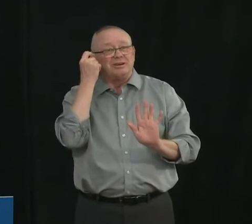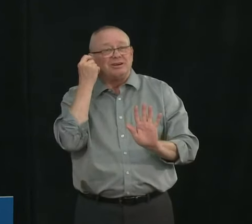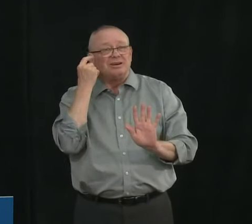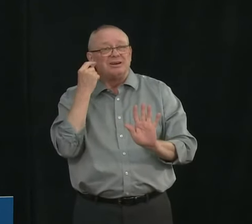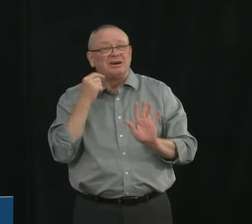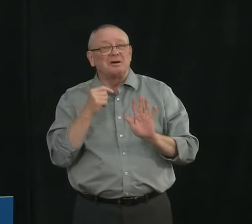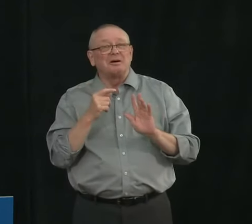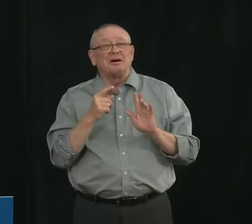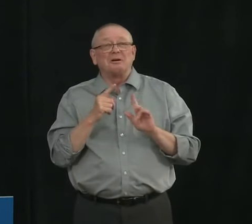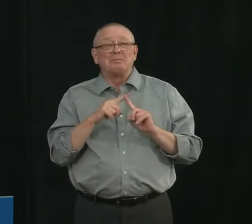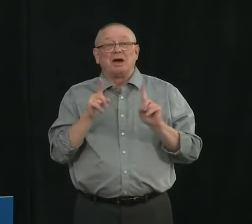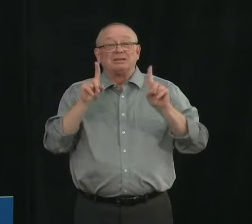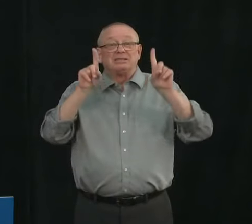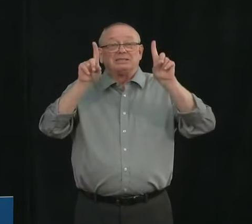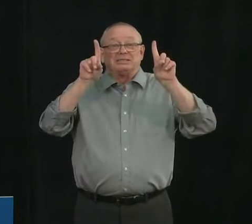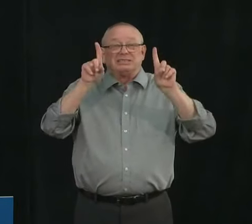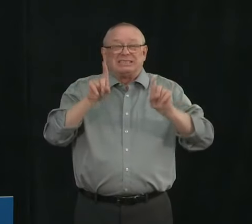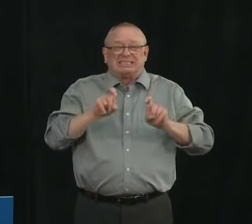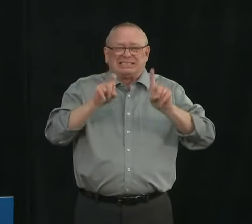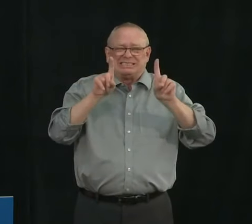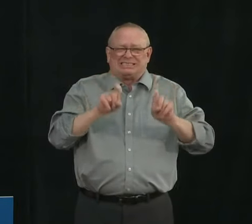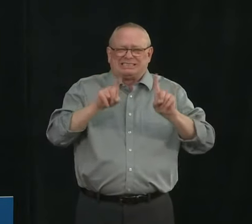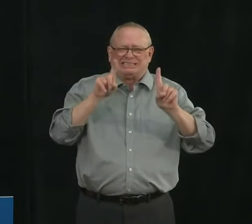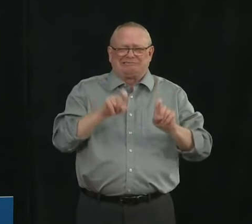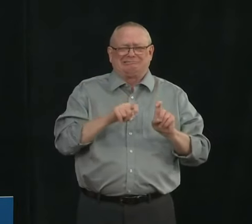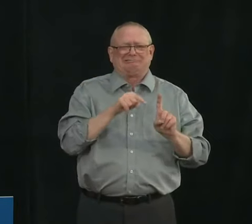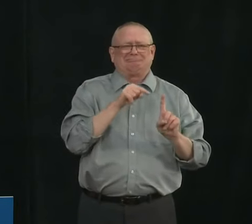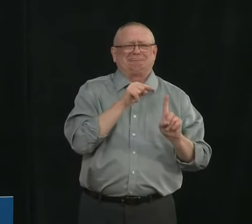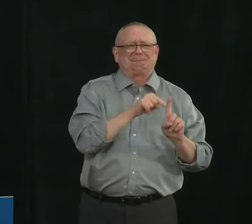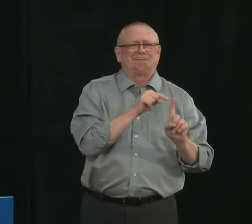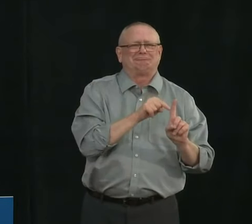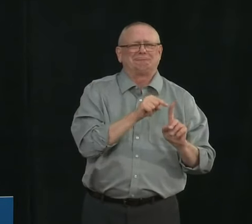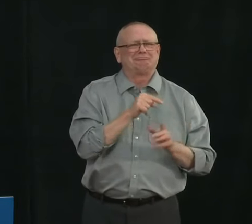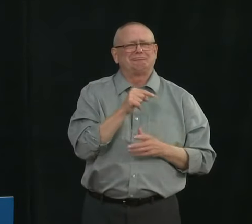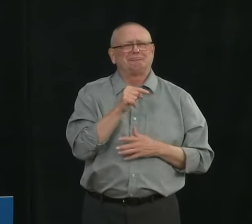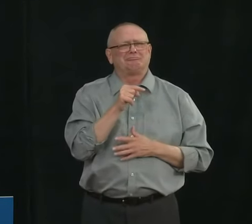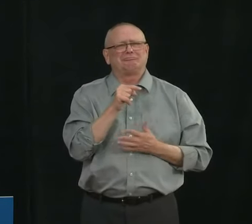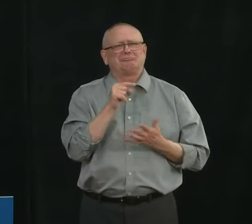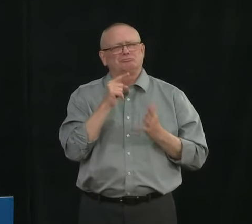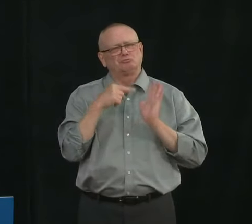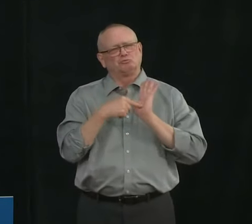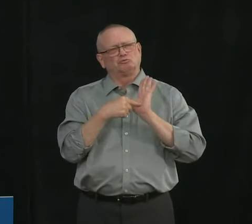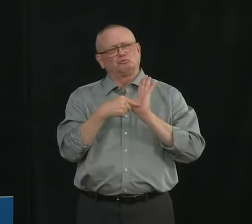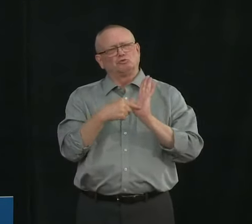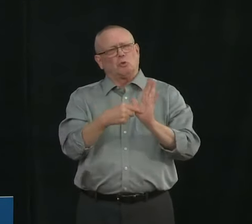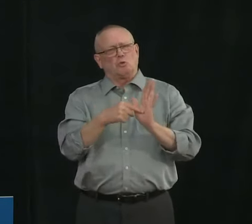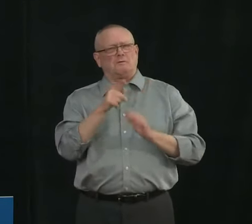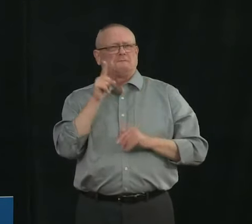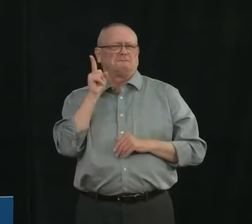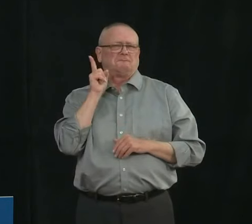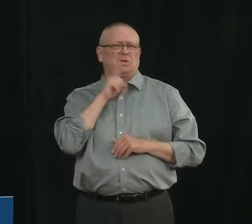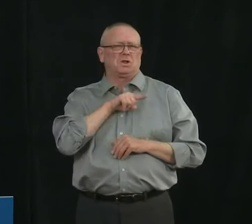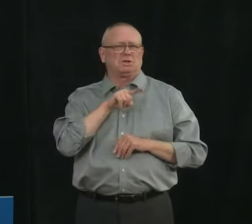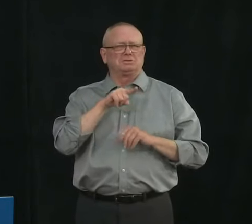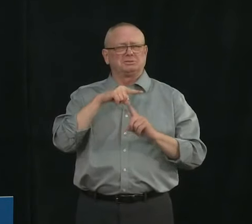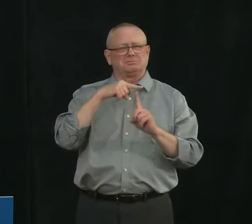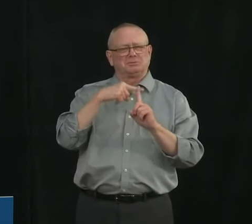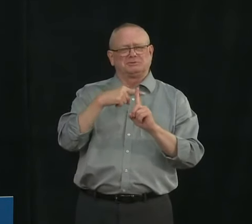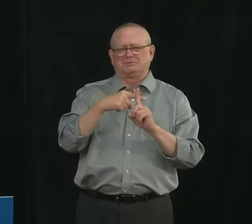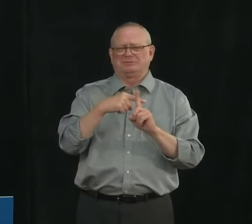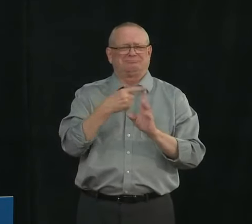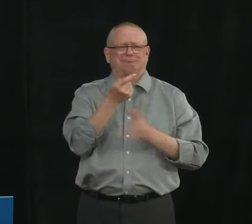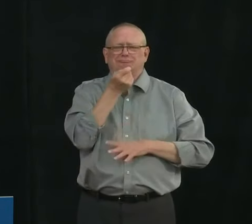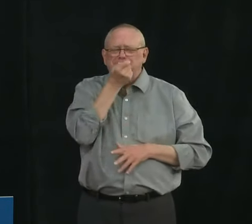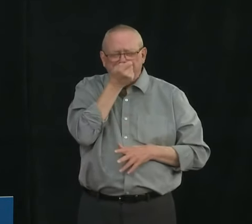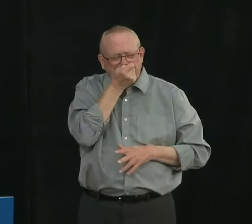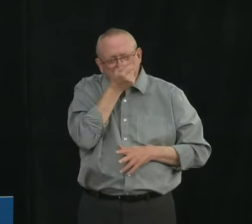specific and so the number overall of false positives would be anticipated as a proportion of the positive test results we would